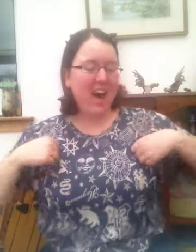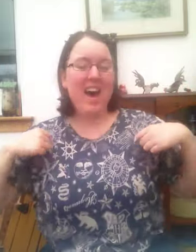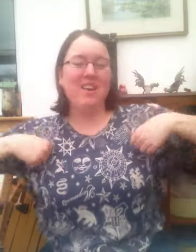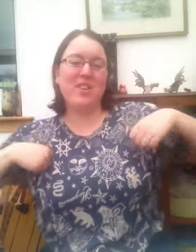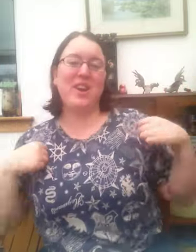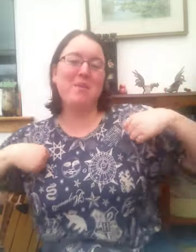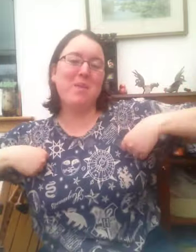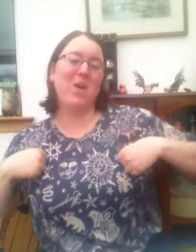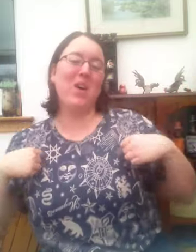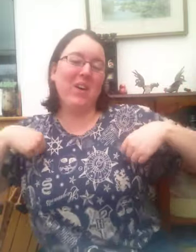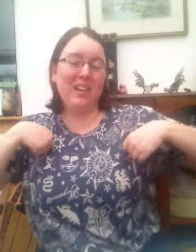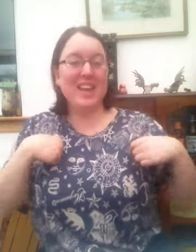having a ball